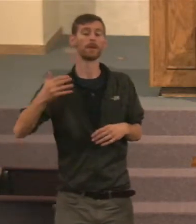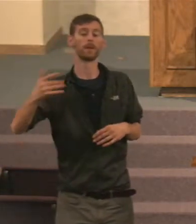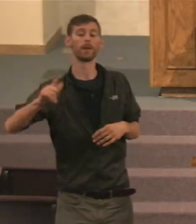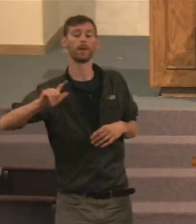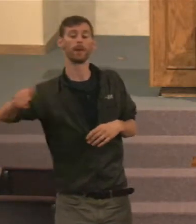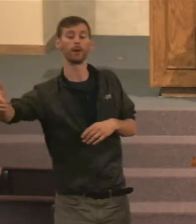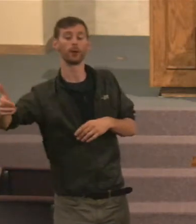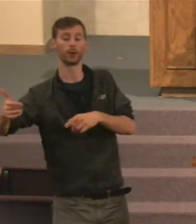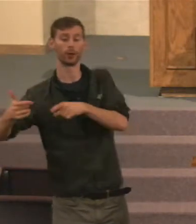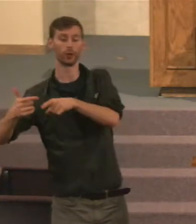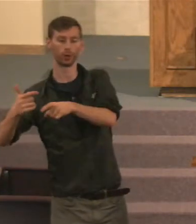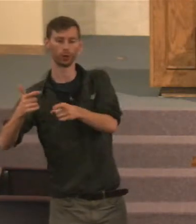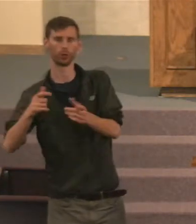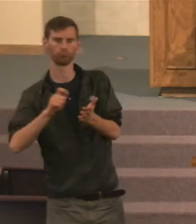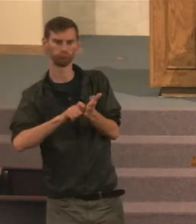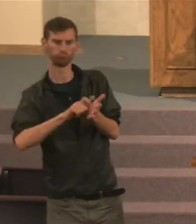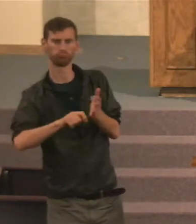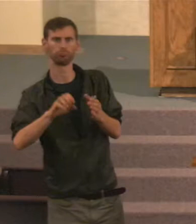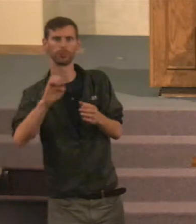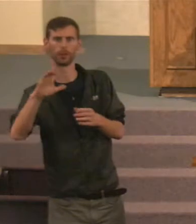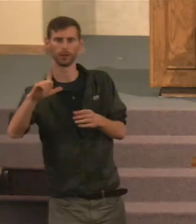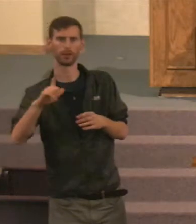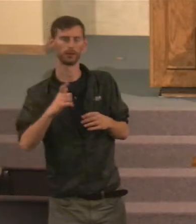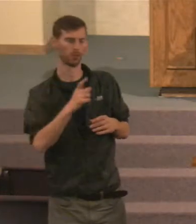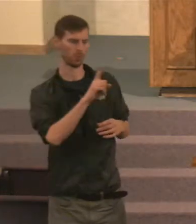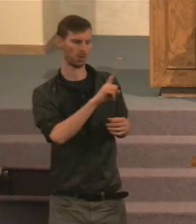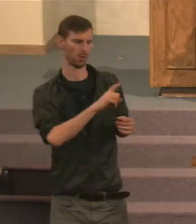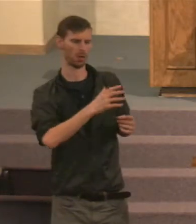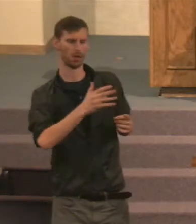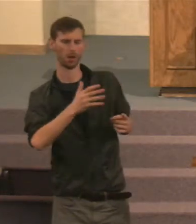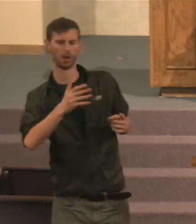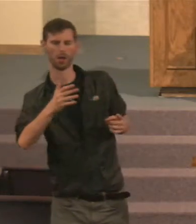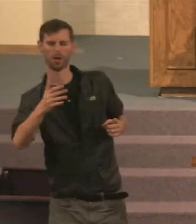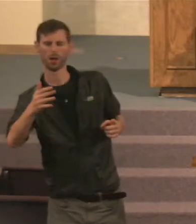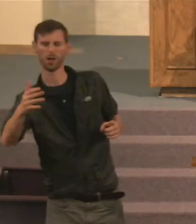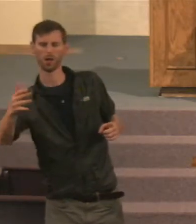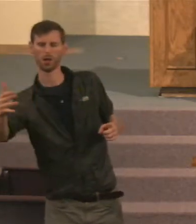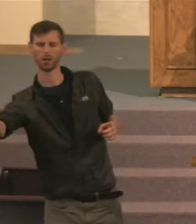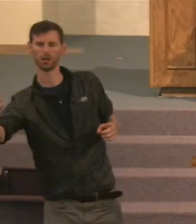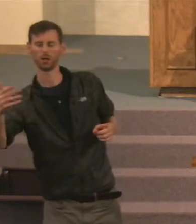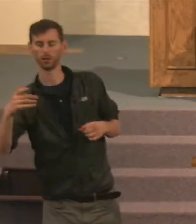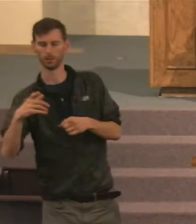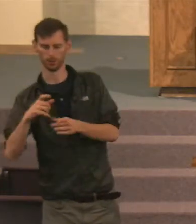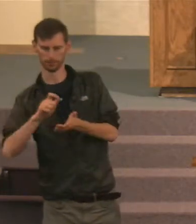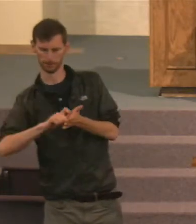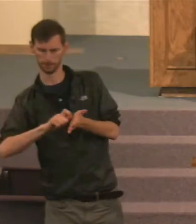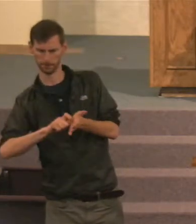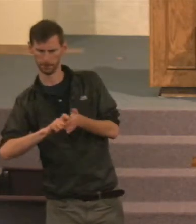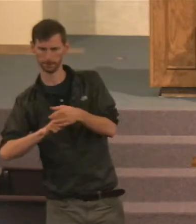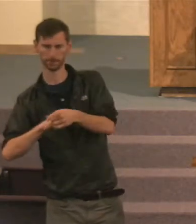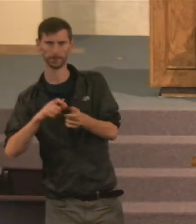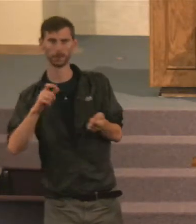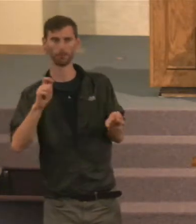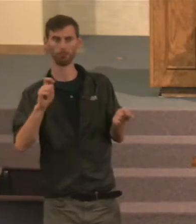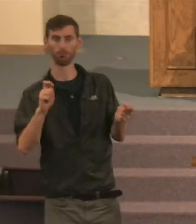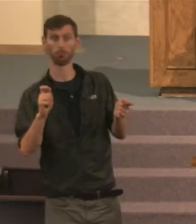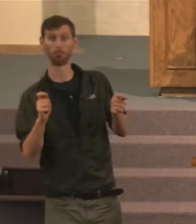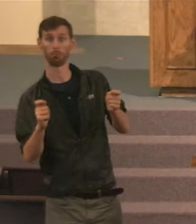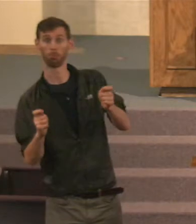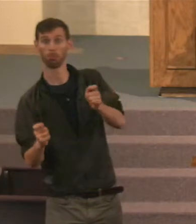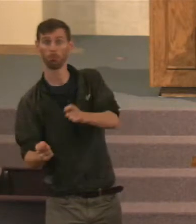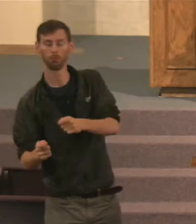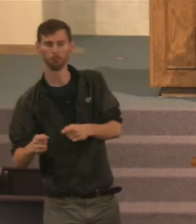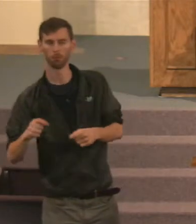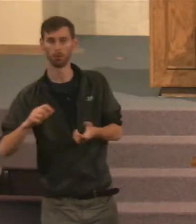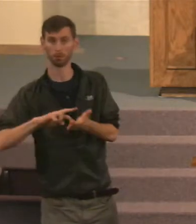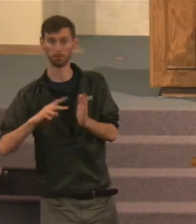Before was wrong, And what he was doing, Was wrong, But he's not interested, In trying to protect himself, He's interested, Only in the truth,